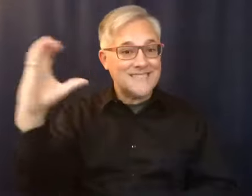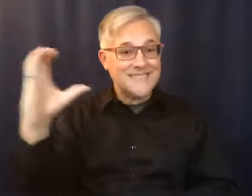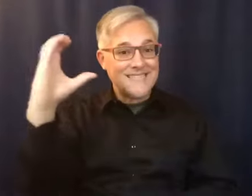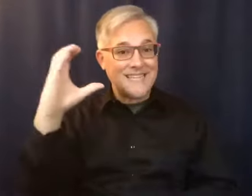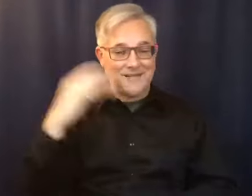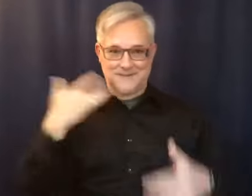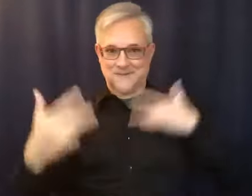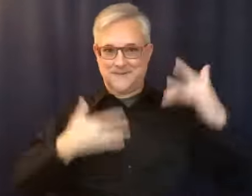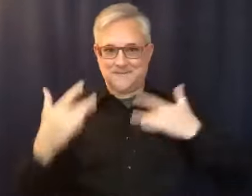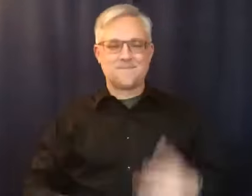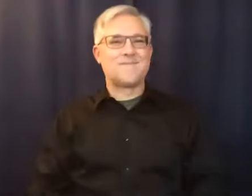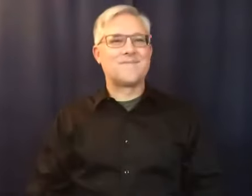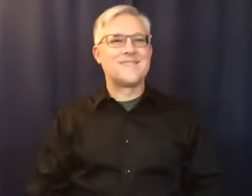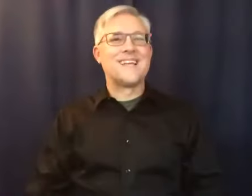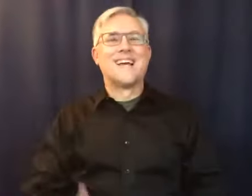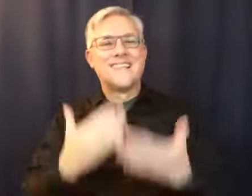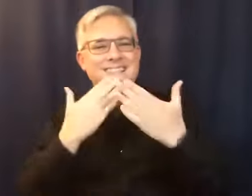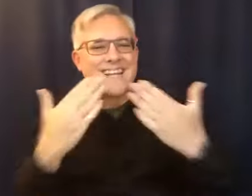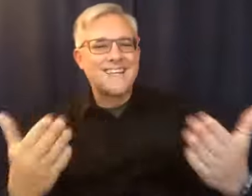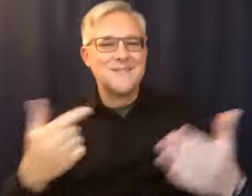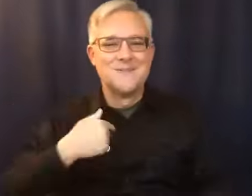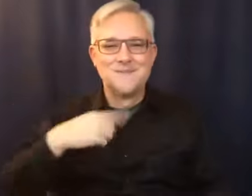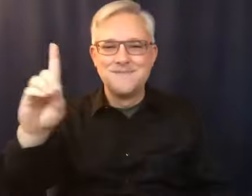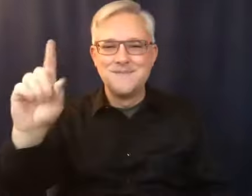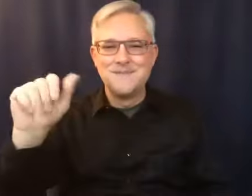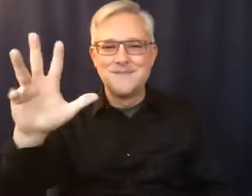Thank you. Can you see me? Absolutely. Oh, okay.